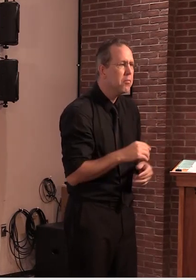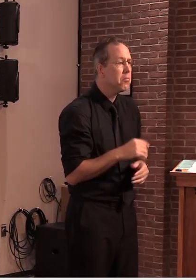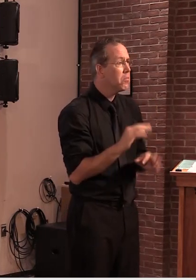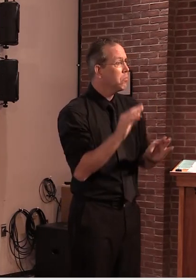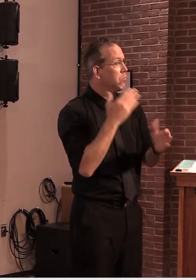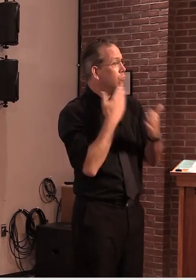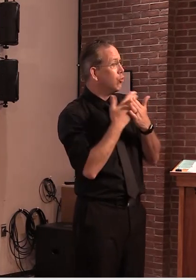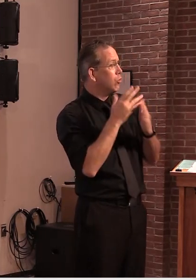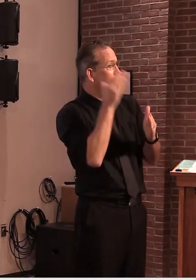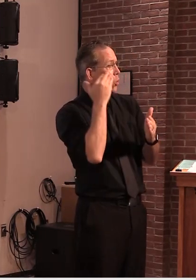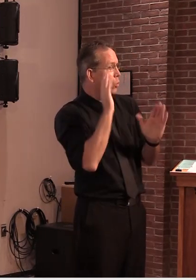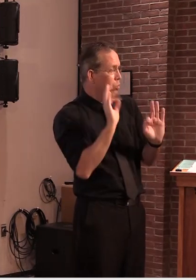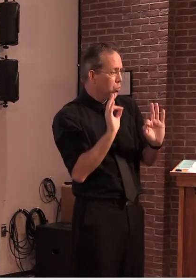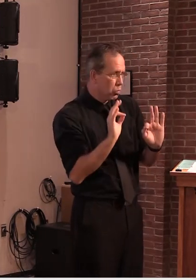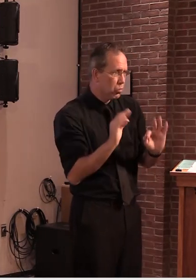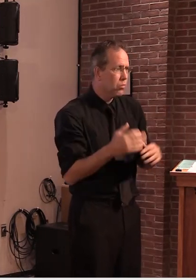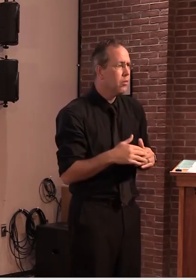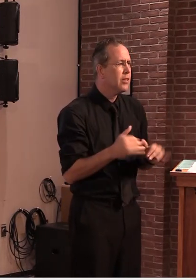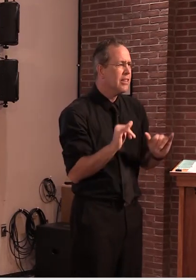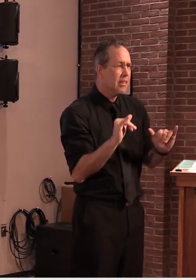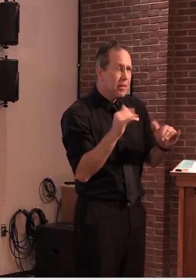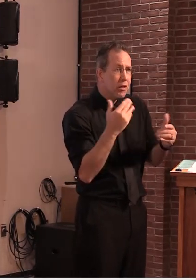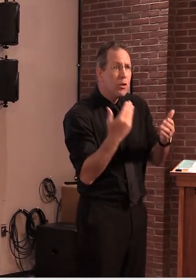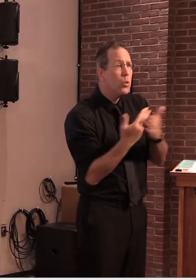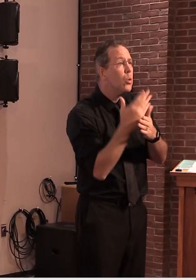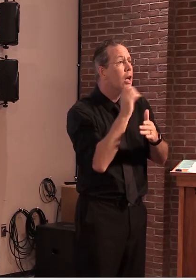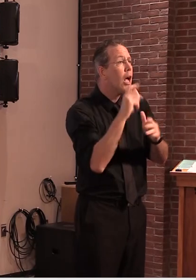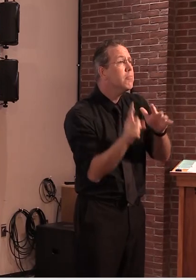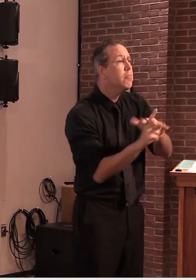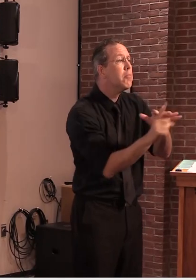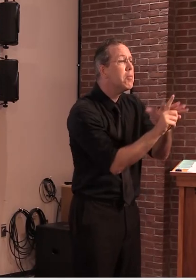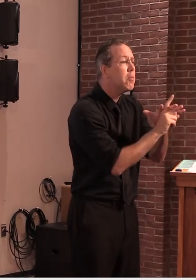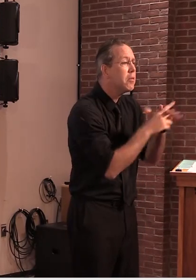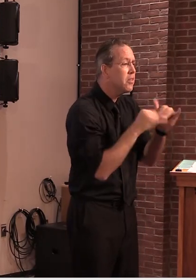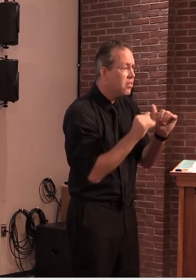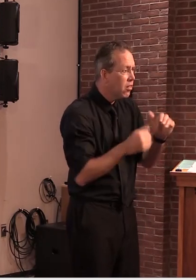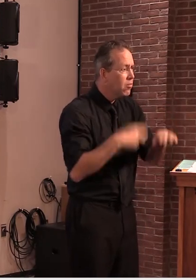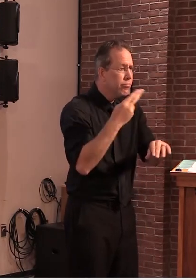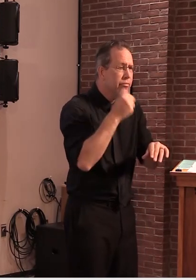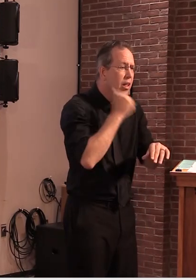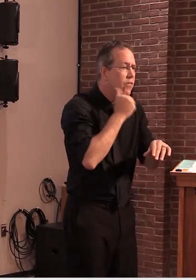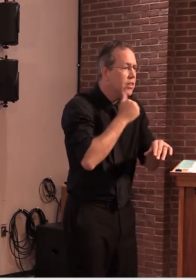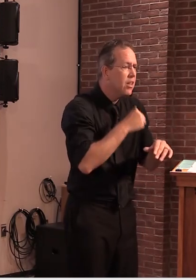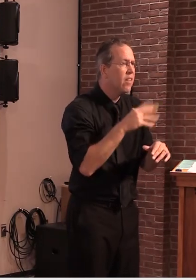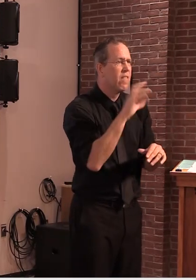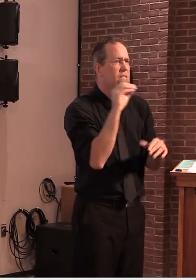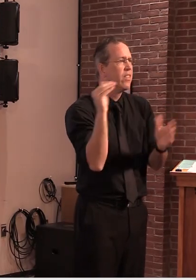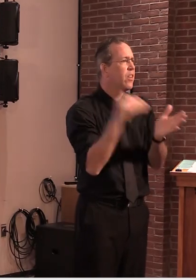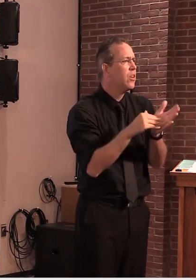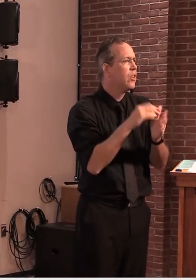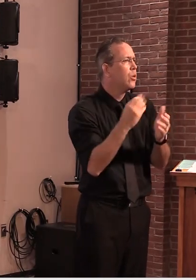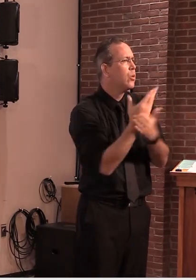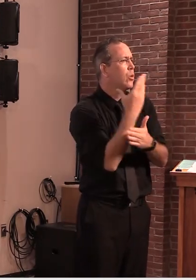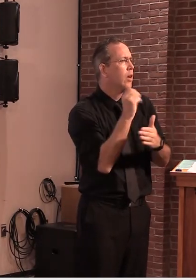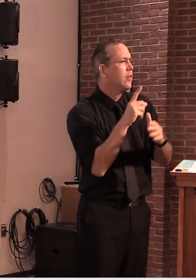note that averaging over 50,000 new cases per day is still a rather serious situation for the country.